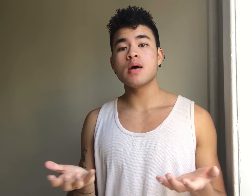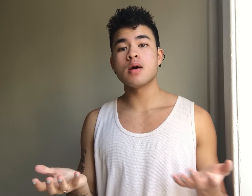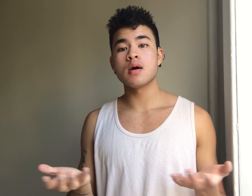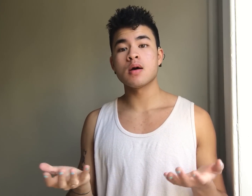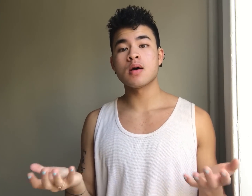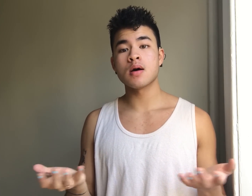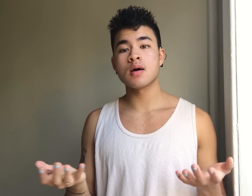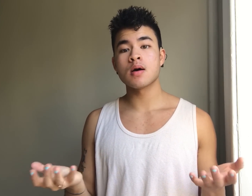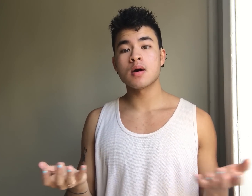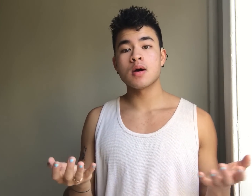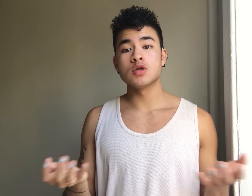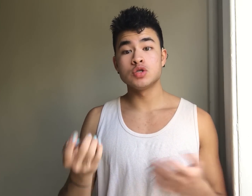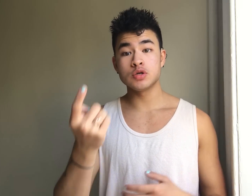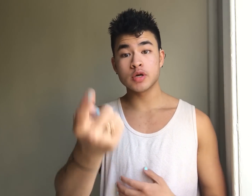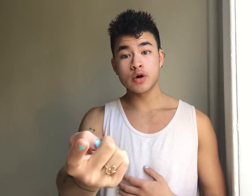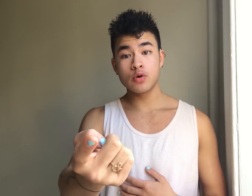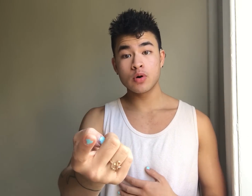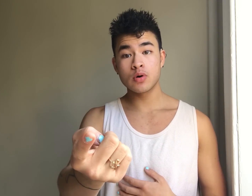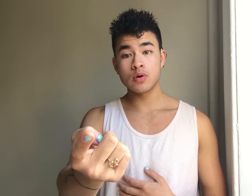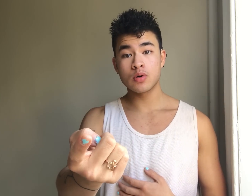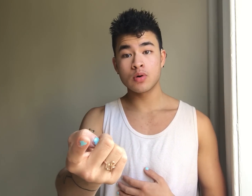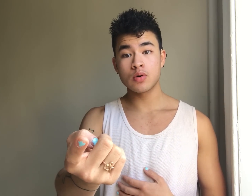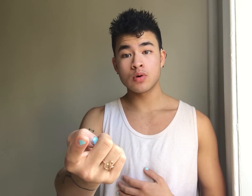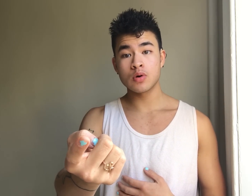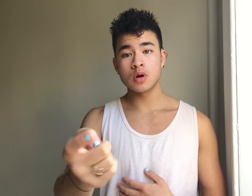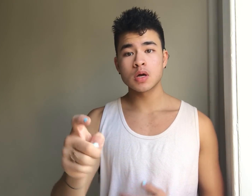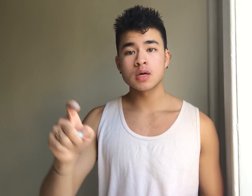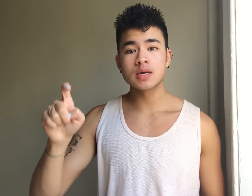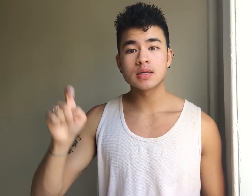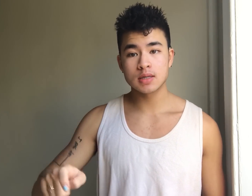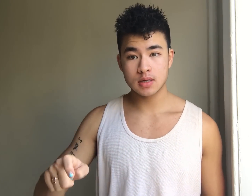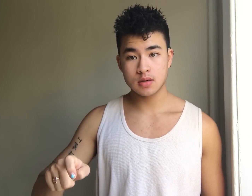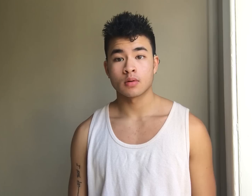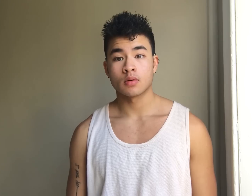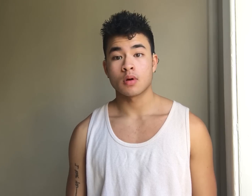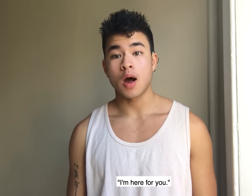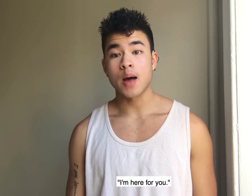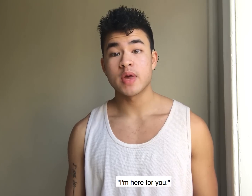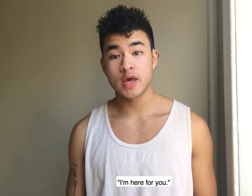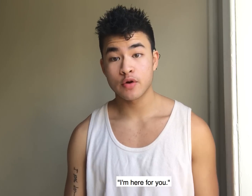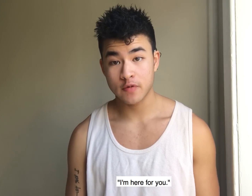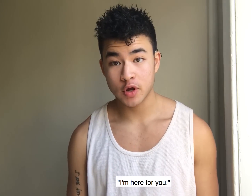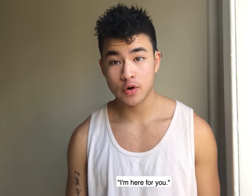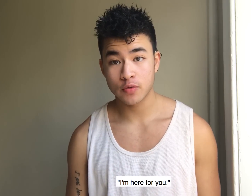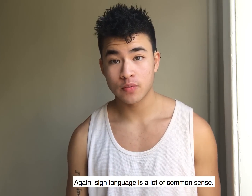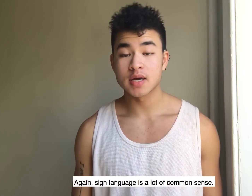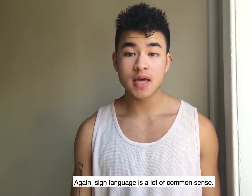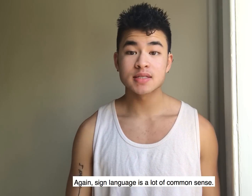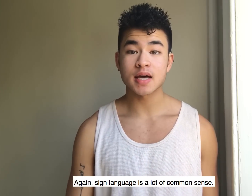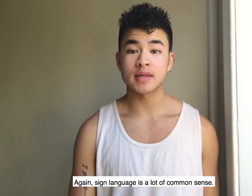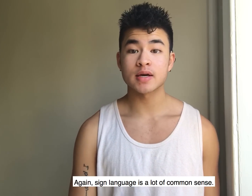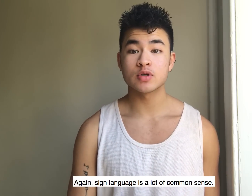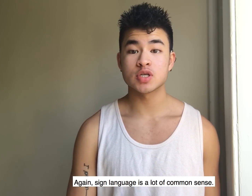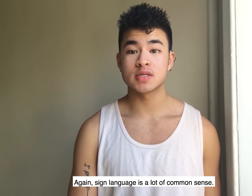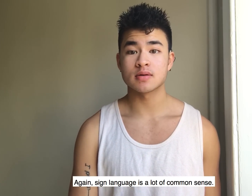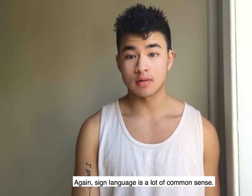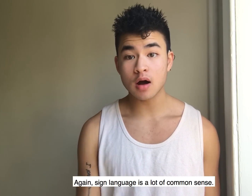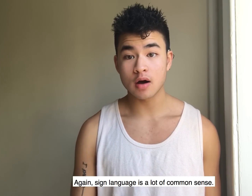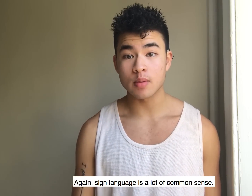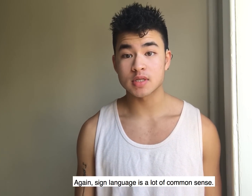do you need I'm here for you again sign language is a lot of common